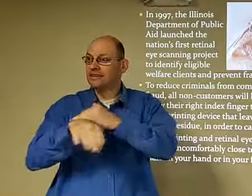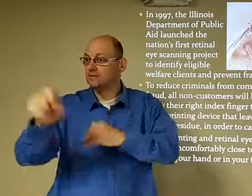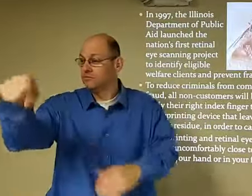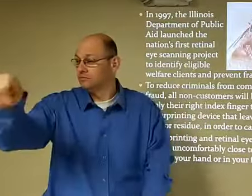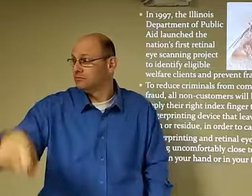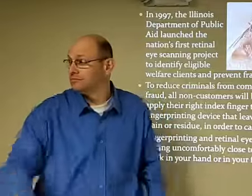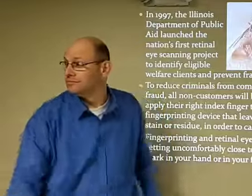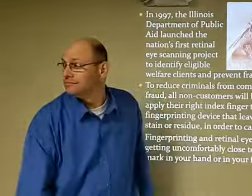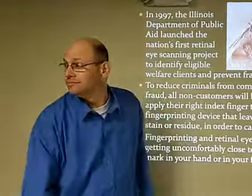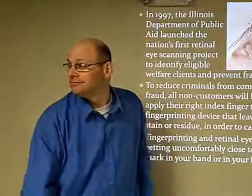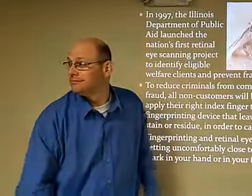Okay.